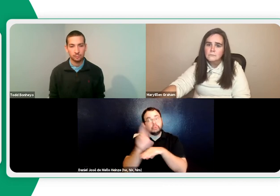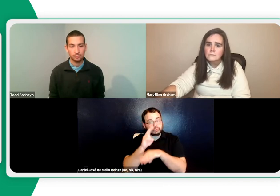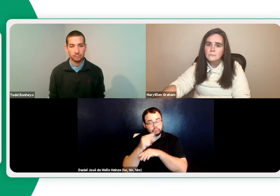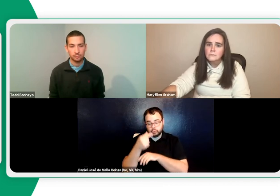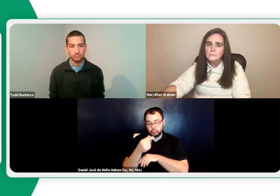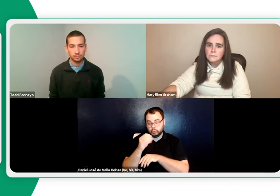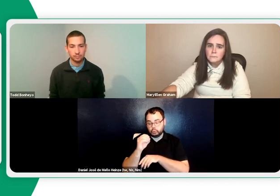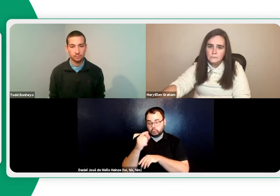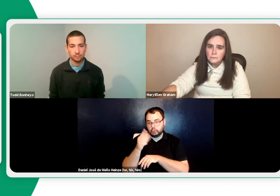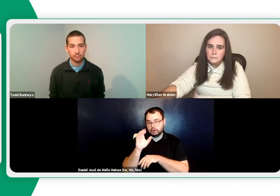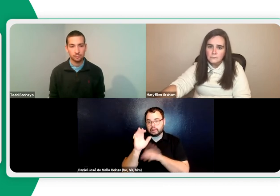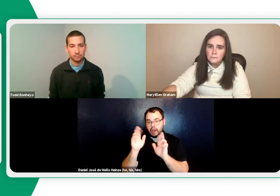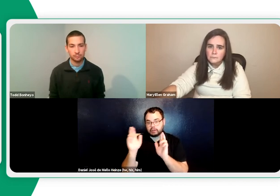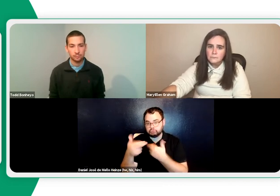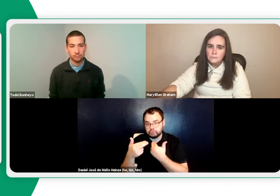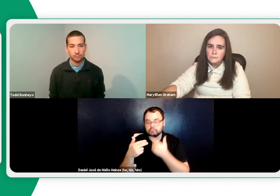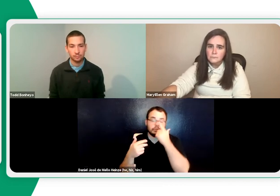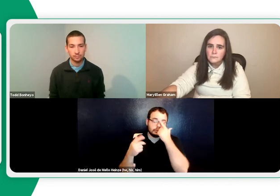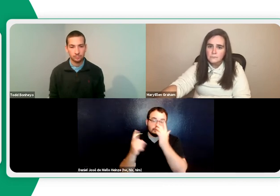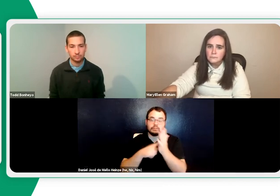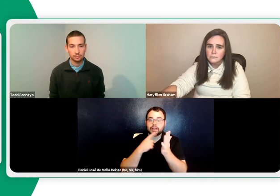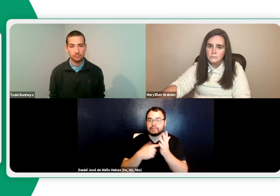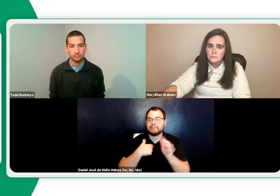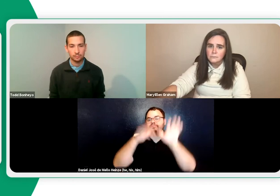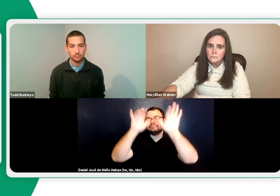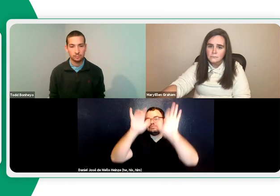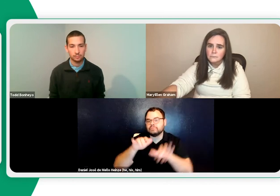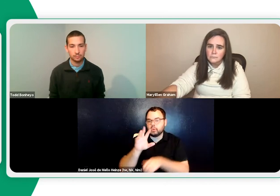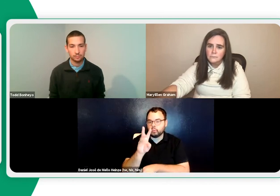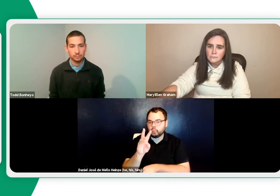great feature, or great features for that. Also, Google Classroom.